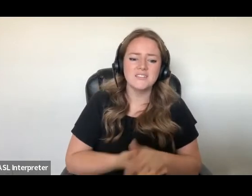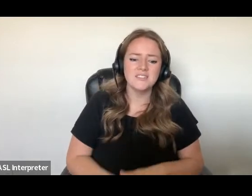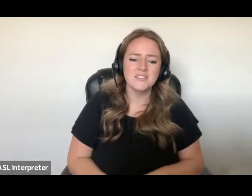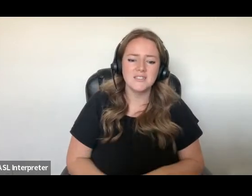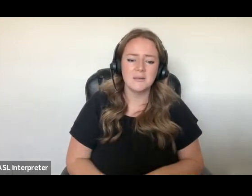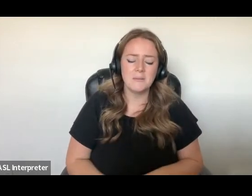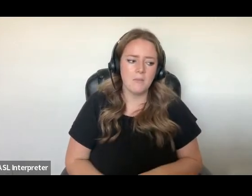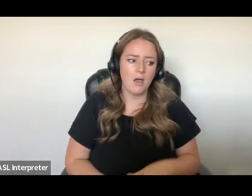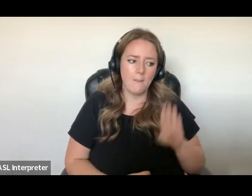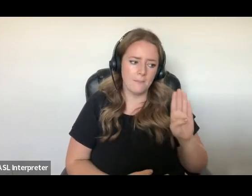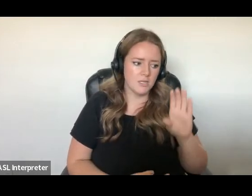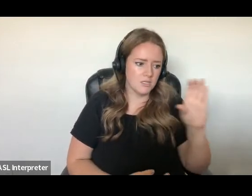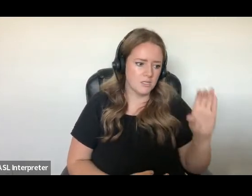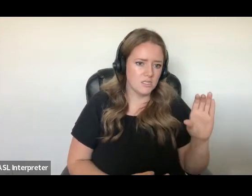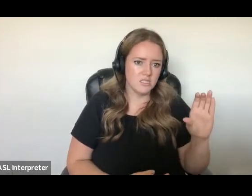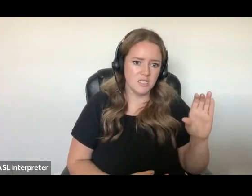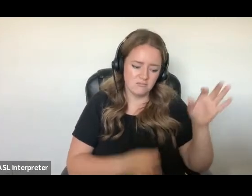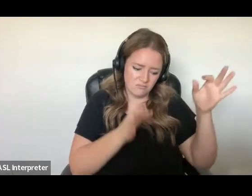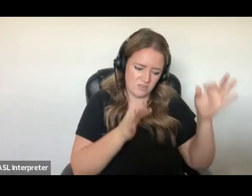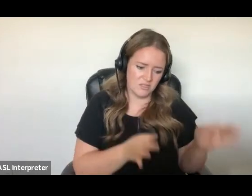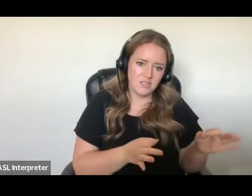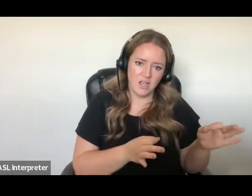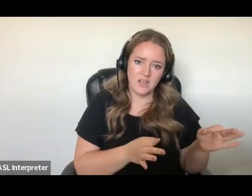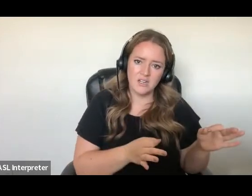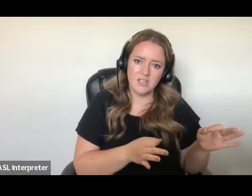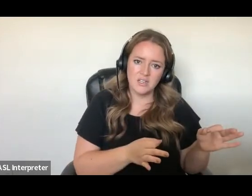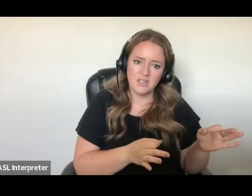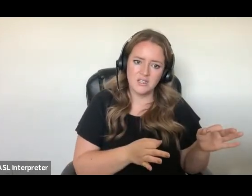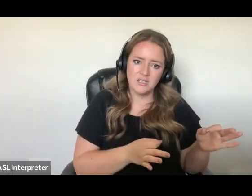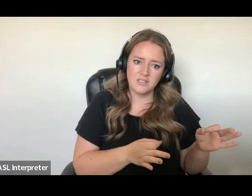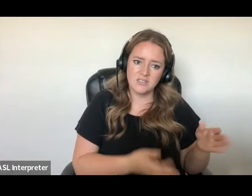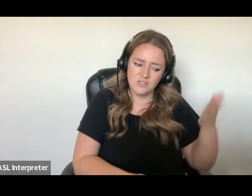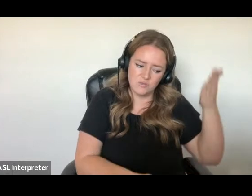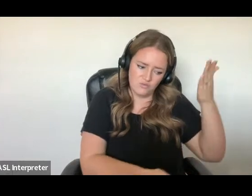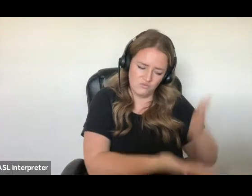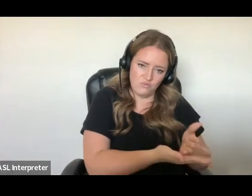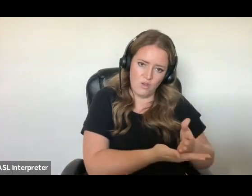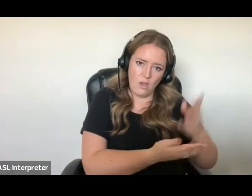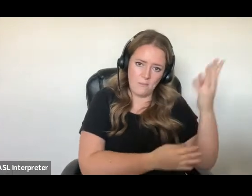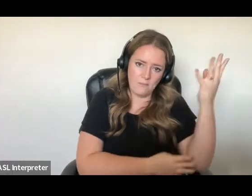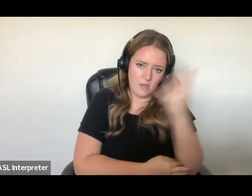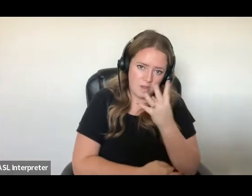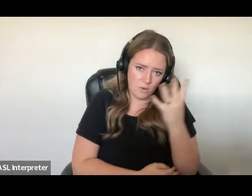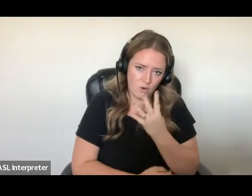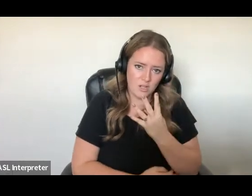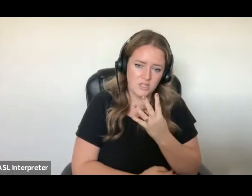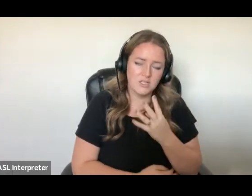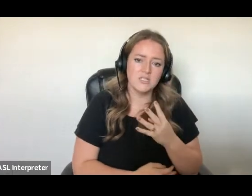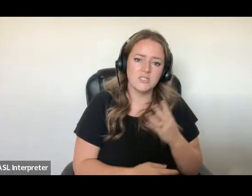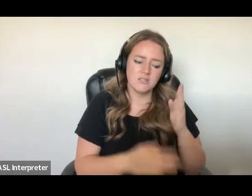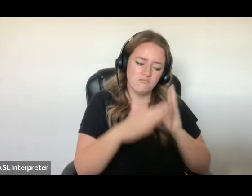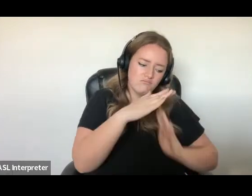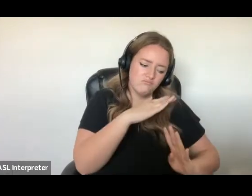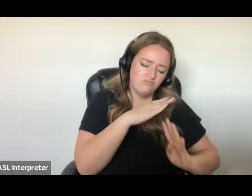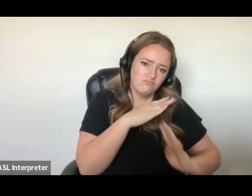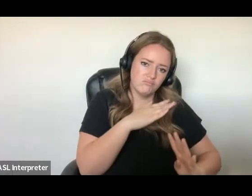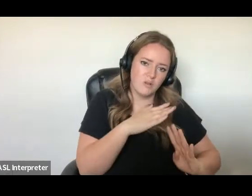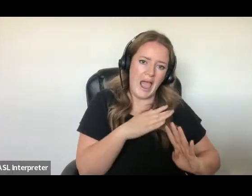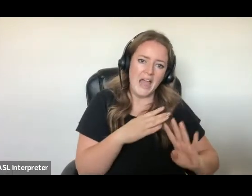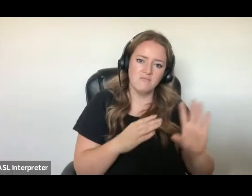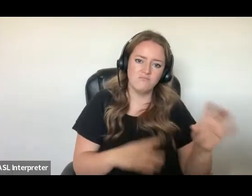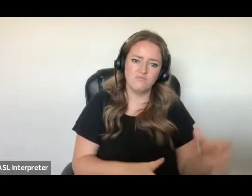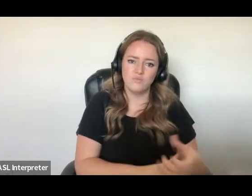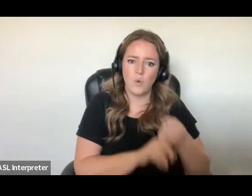human rights, to stop jail and immigration detainees. This feels like